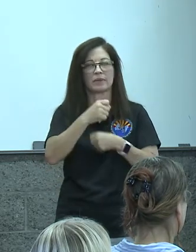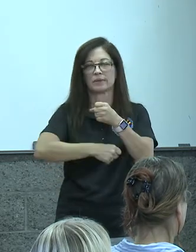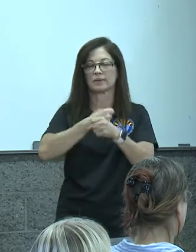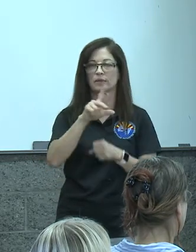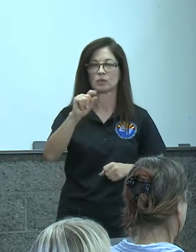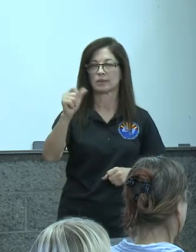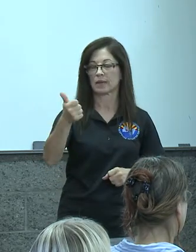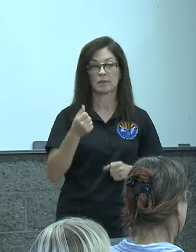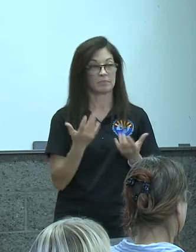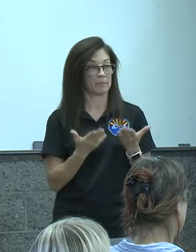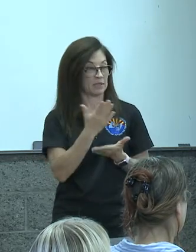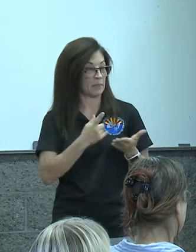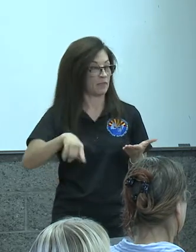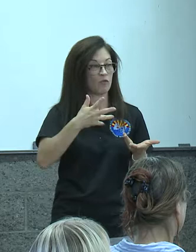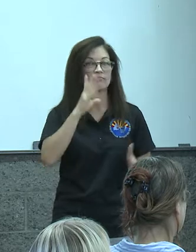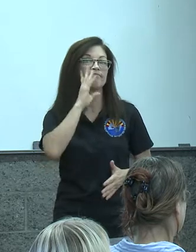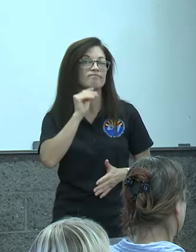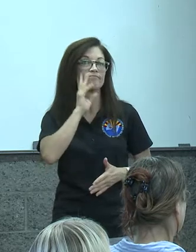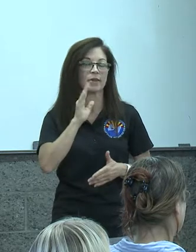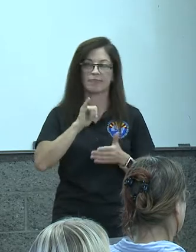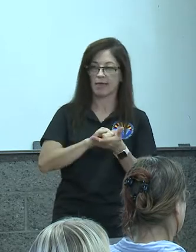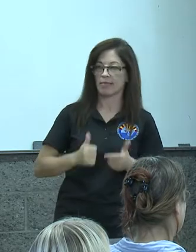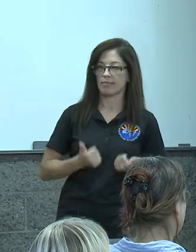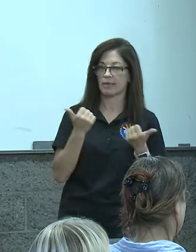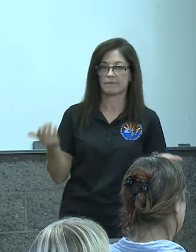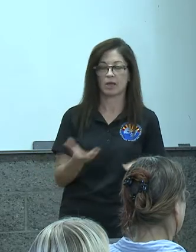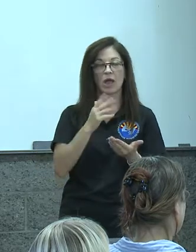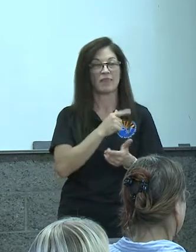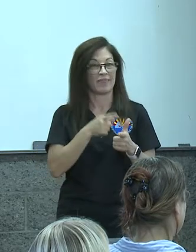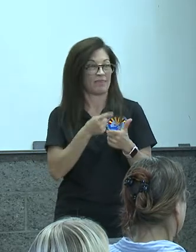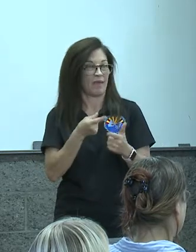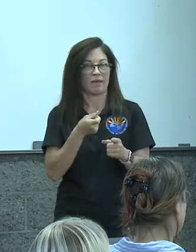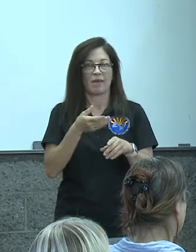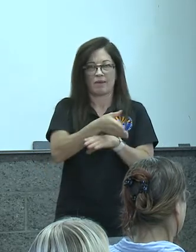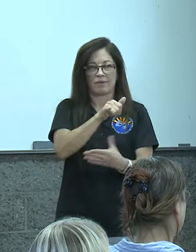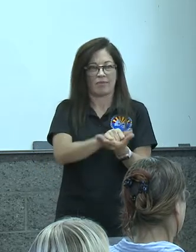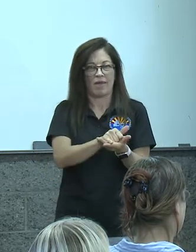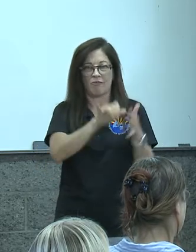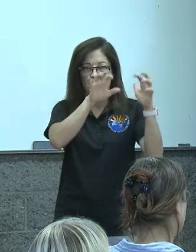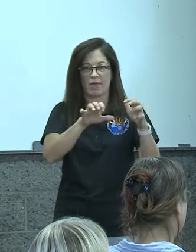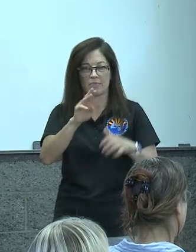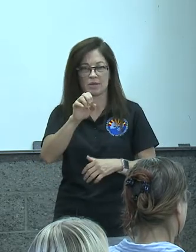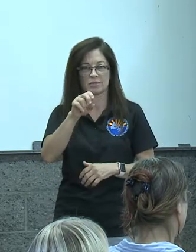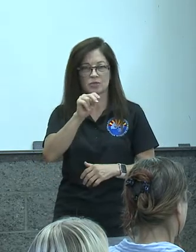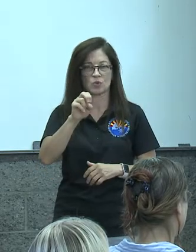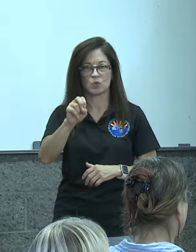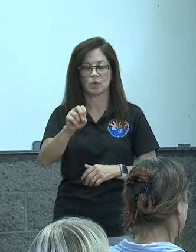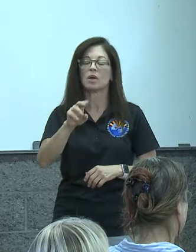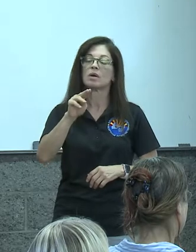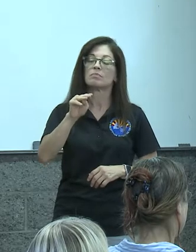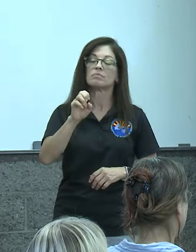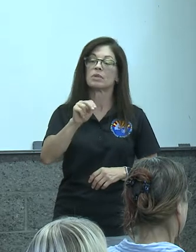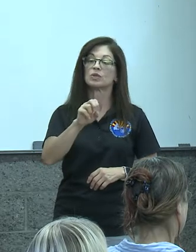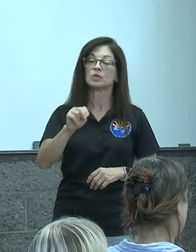many of you in the room uh lived through it and the monsoons that came right after that and they took and how those uh rains